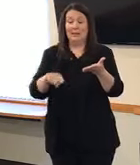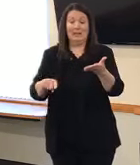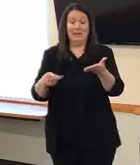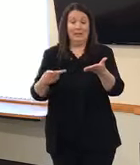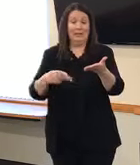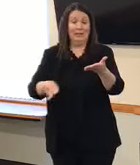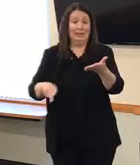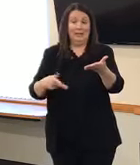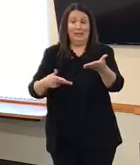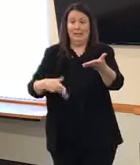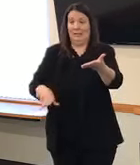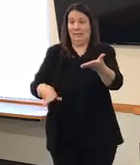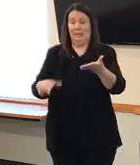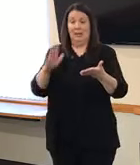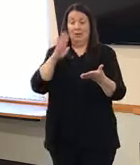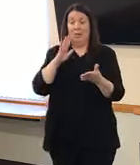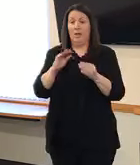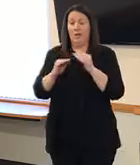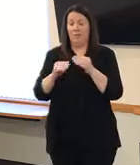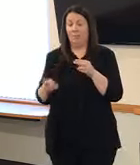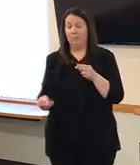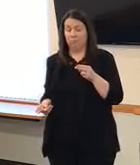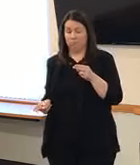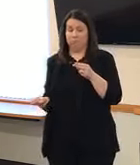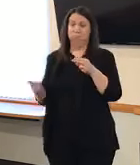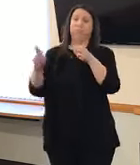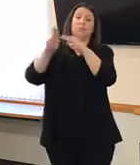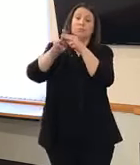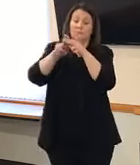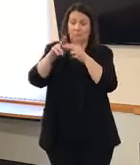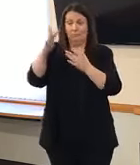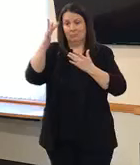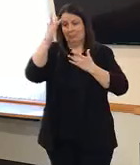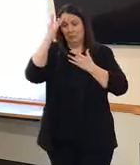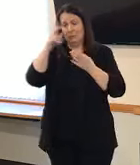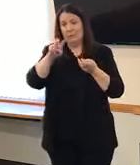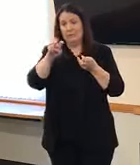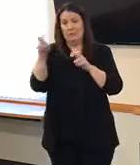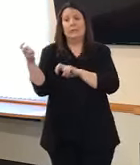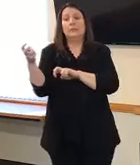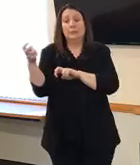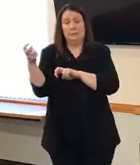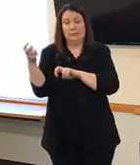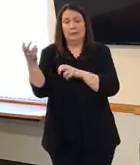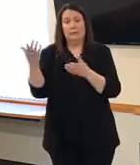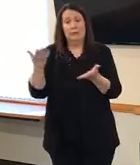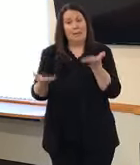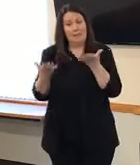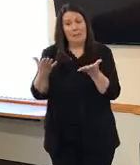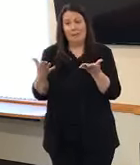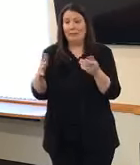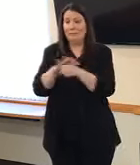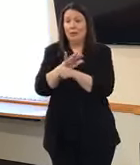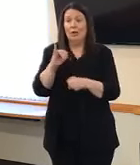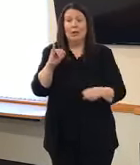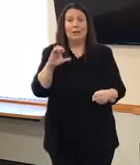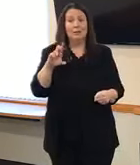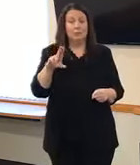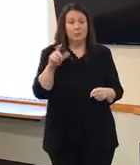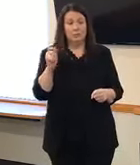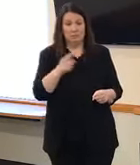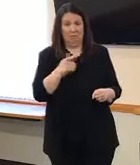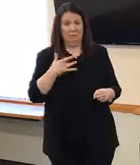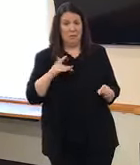maybe for when we start really getting a crunch here in Illinois on ICU capacity. mean, do we feel like we're ready